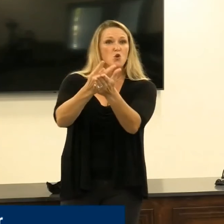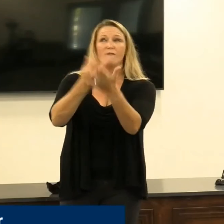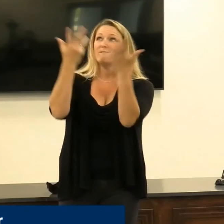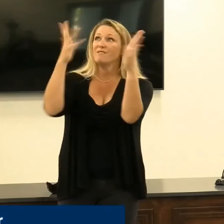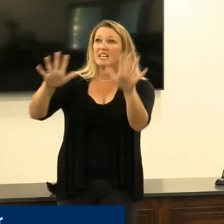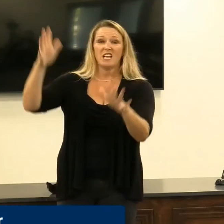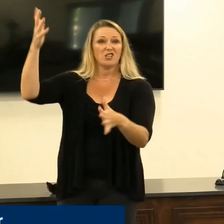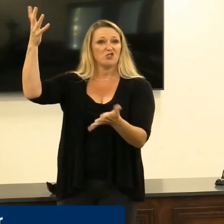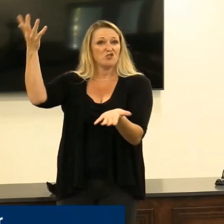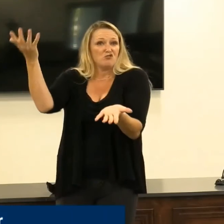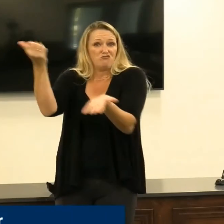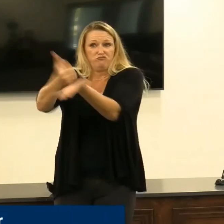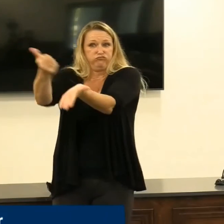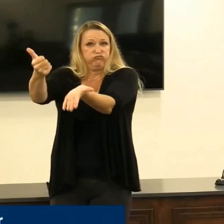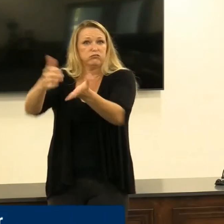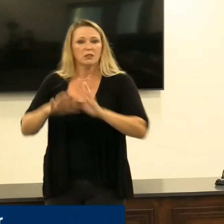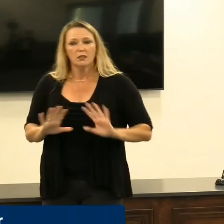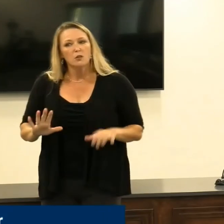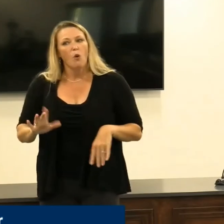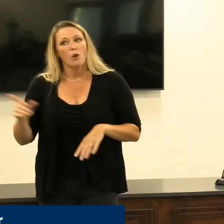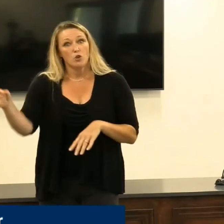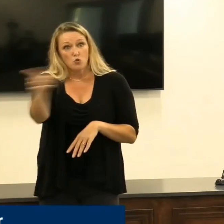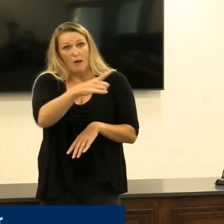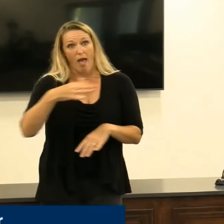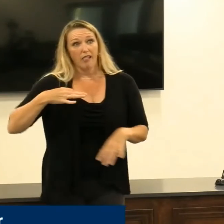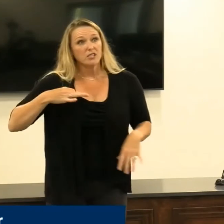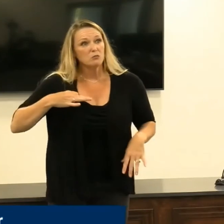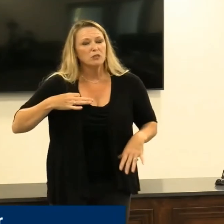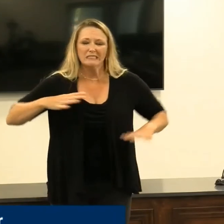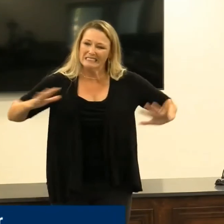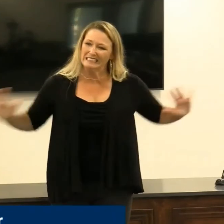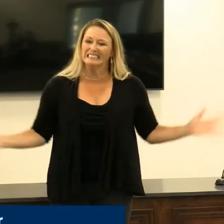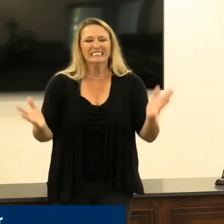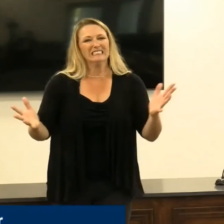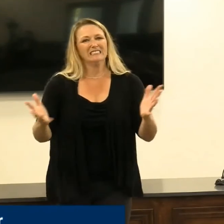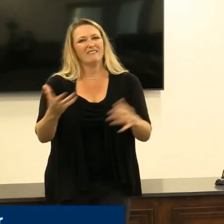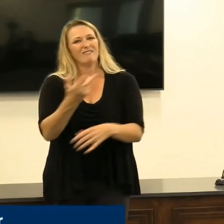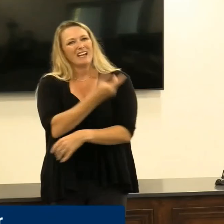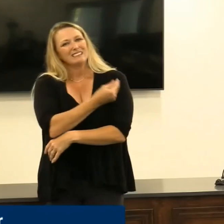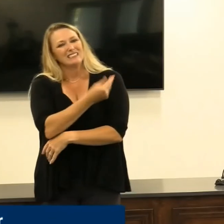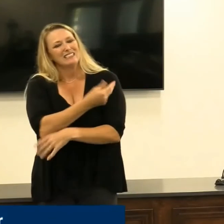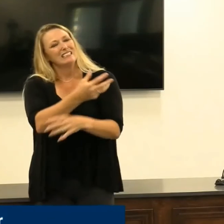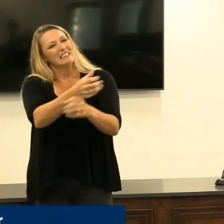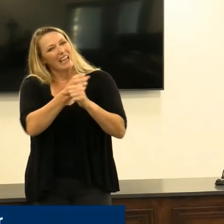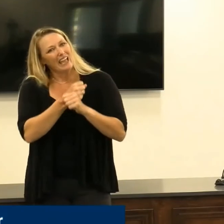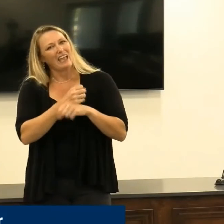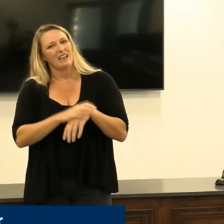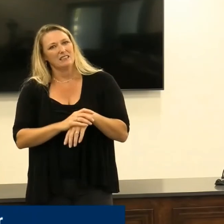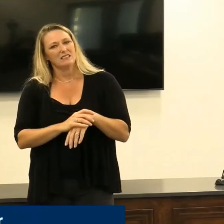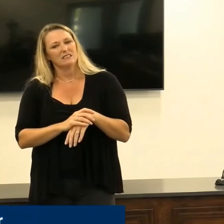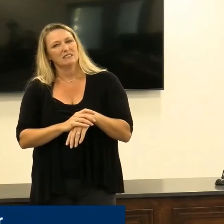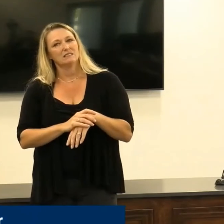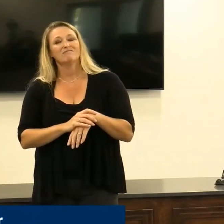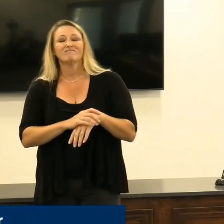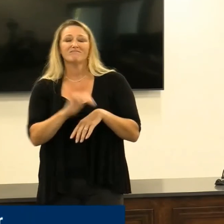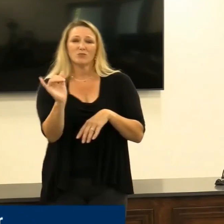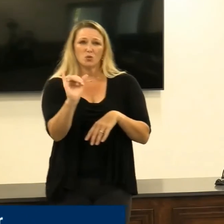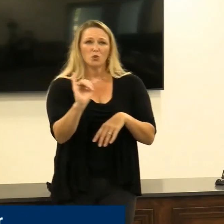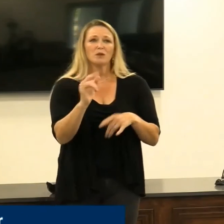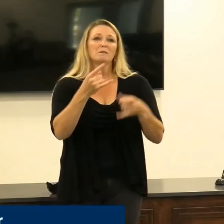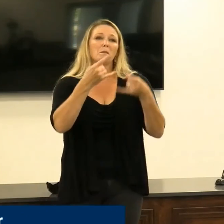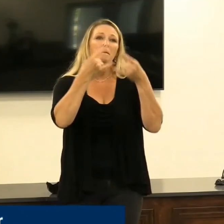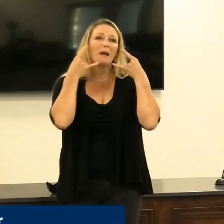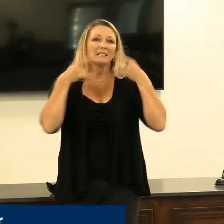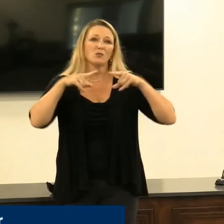everyone who's eligible to get vaccinated and return to indoor masking. With that, I